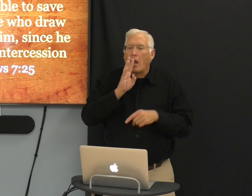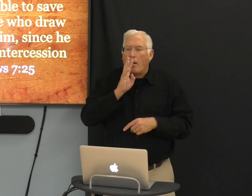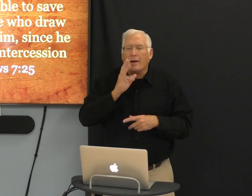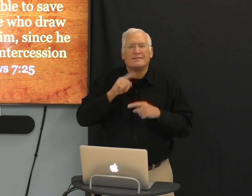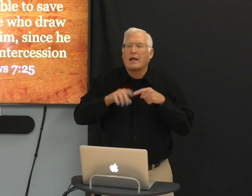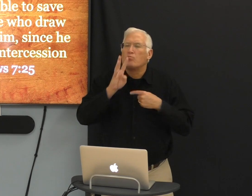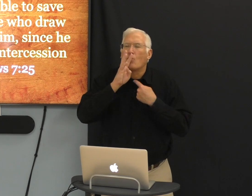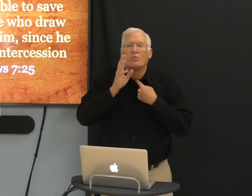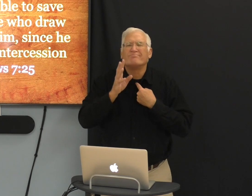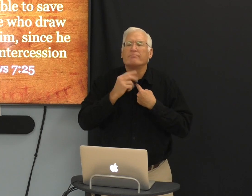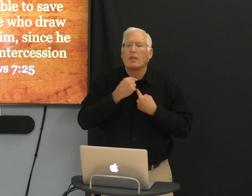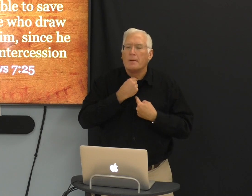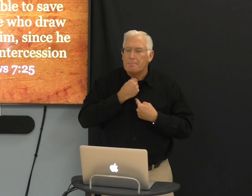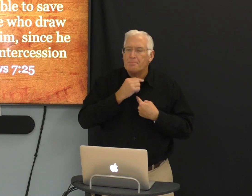but he couldn't really talk.